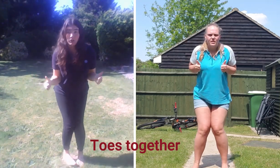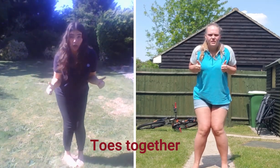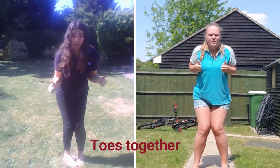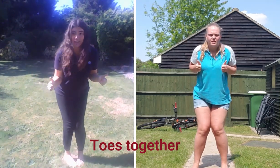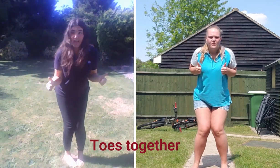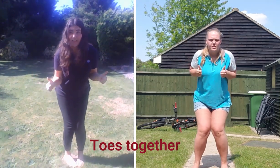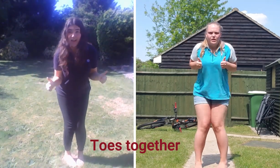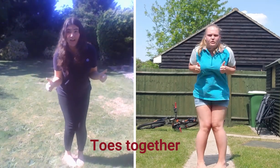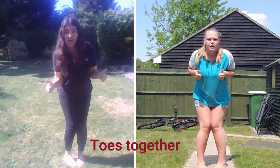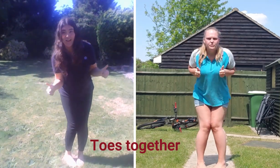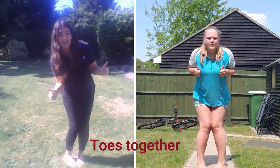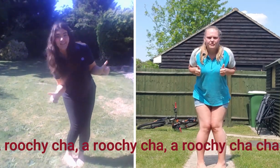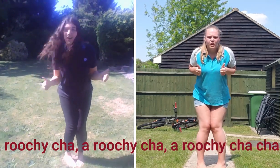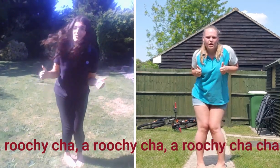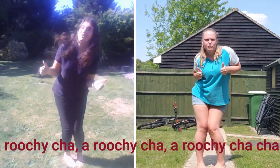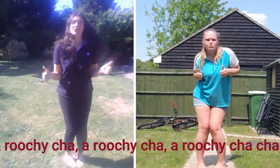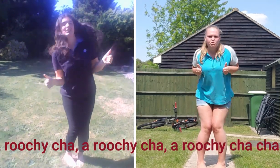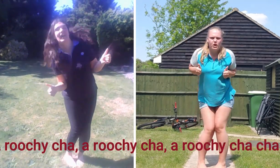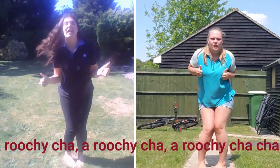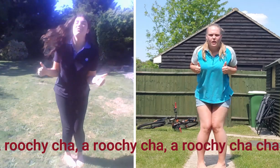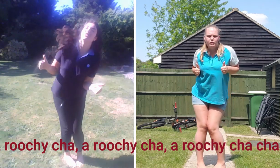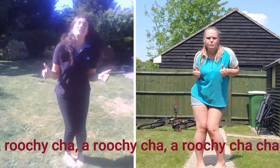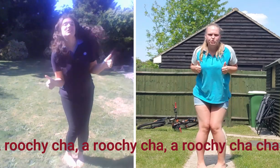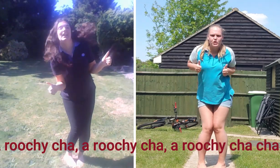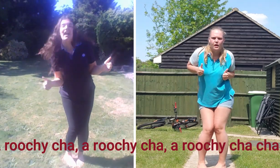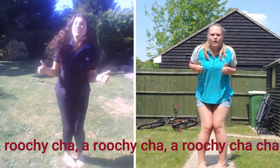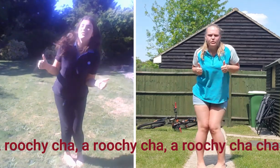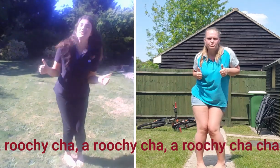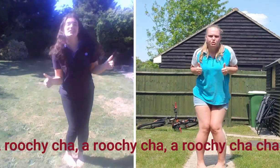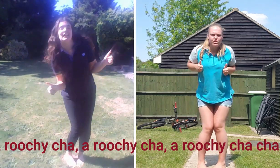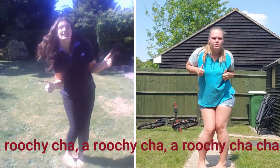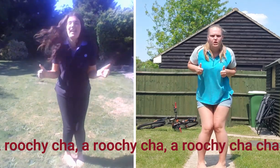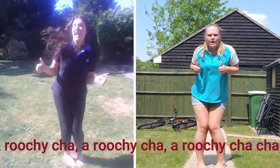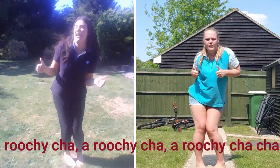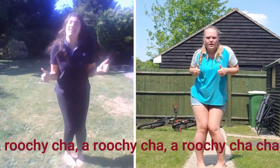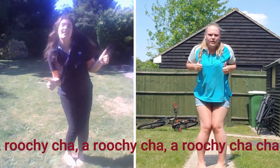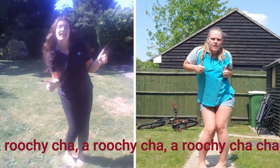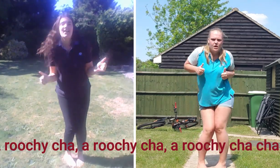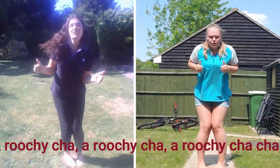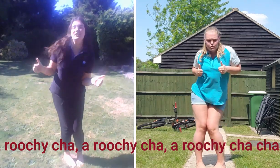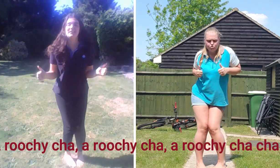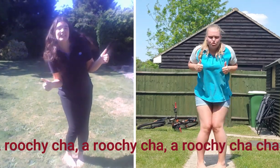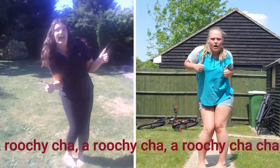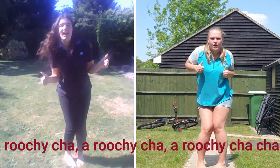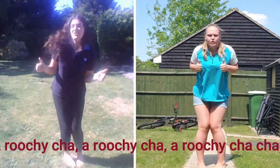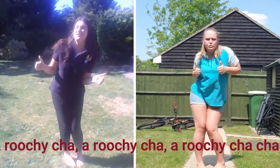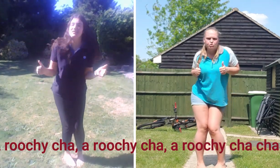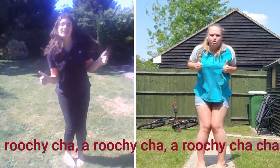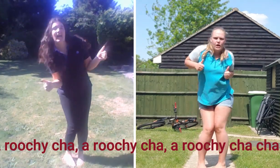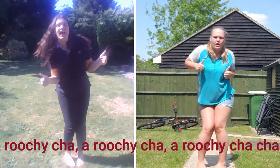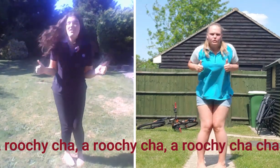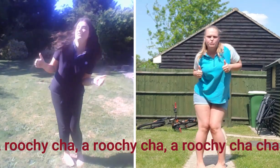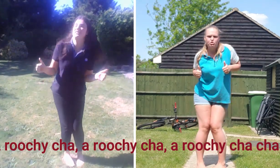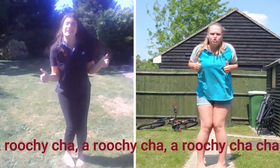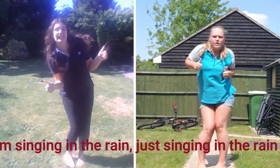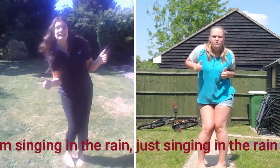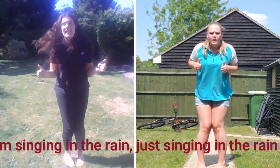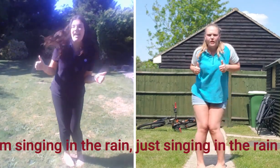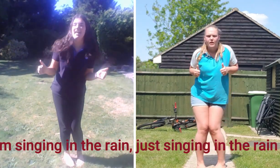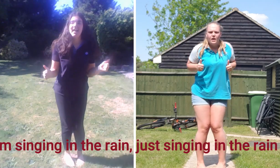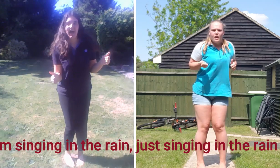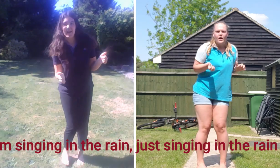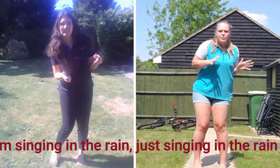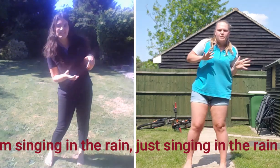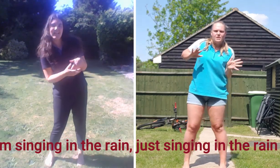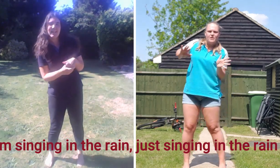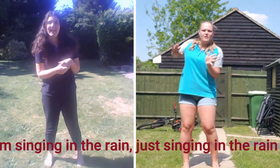toes together, a-roo-cha-cha, a-roo-cha-cha, a-roo-cha-cha, a-roo-cha-cha, a-roo-roo-cha-cha-cha